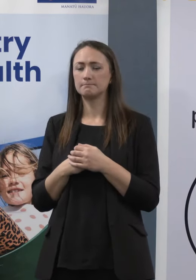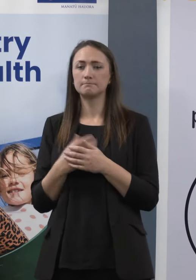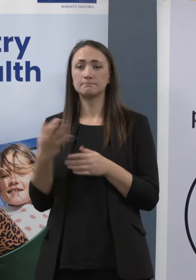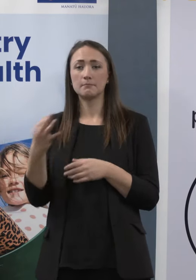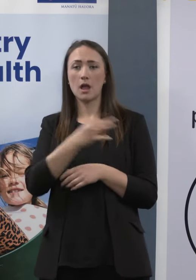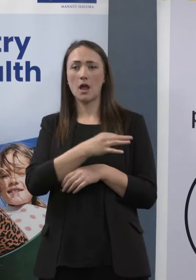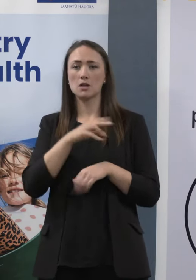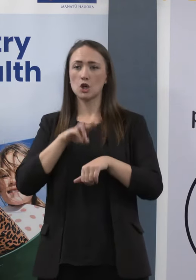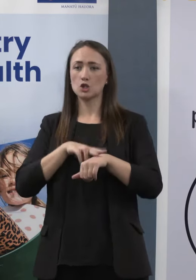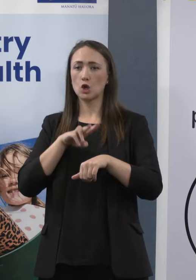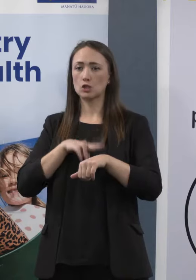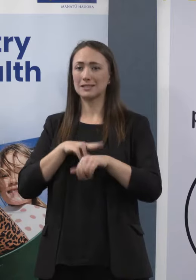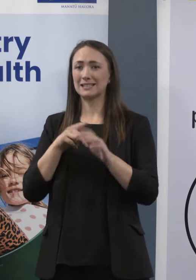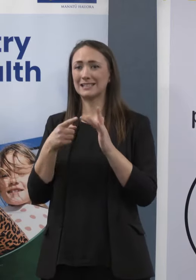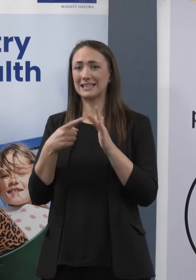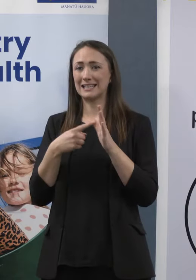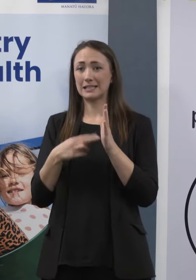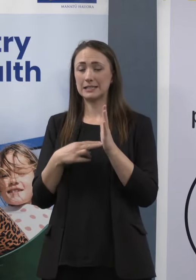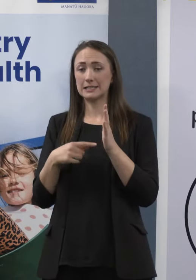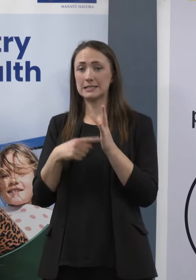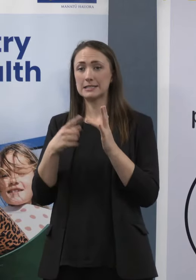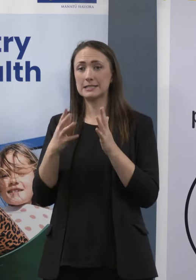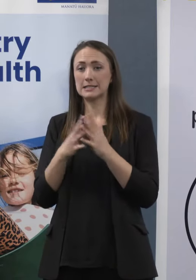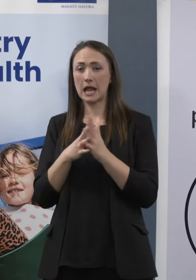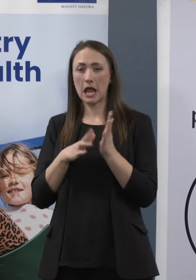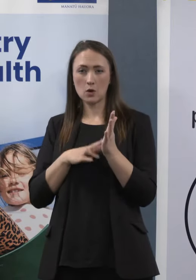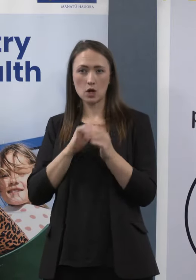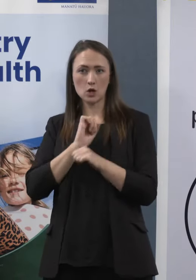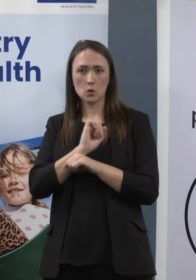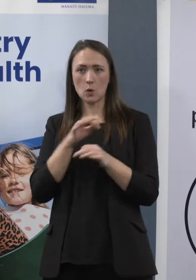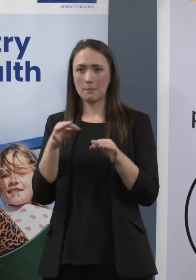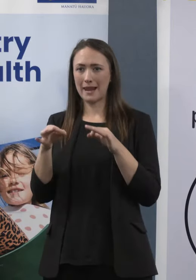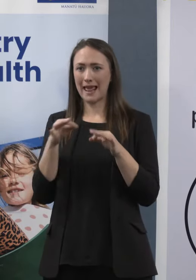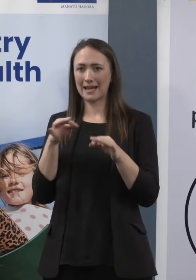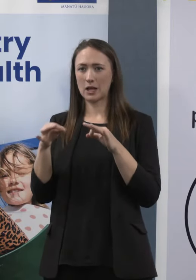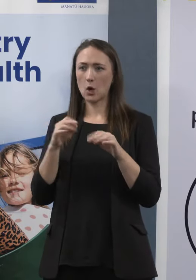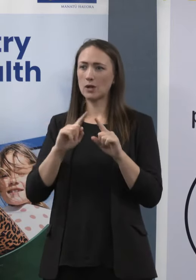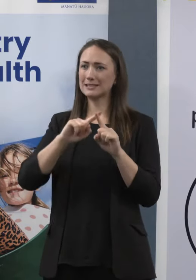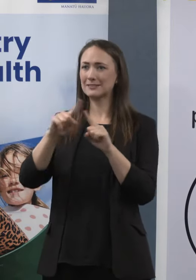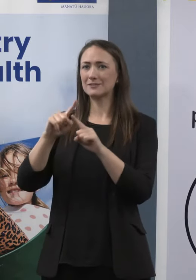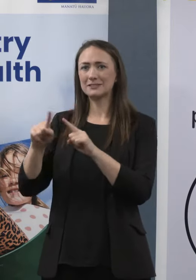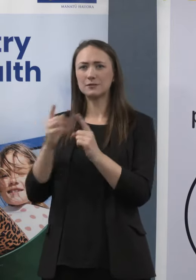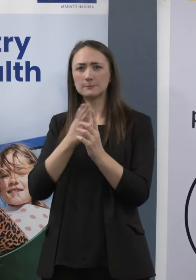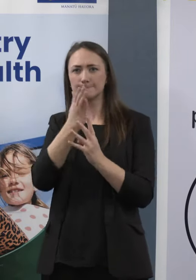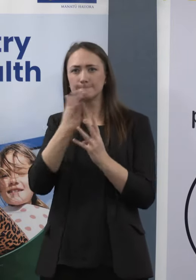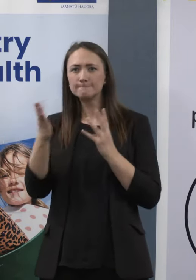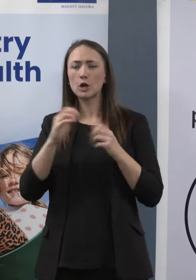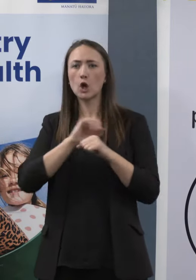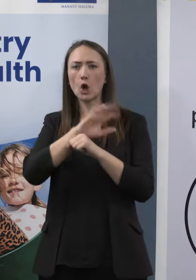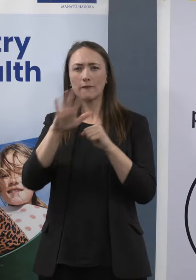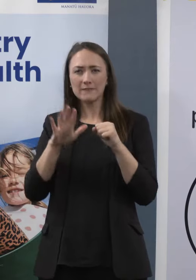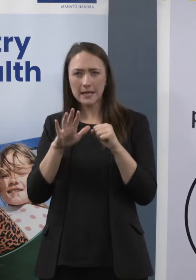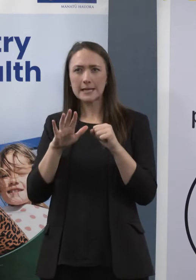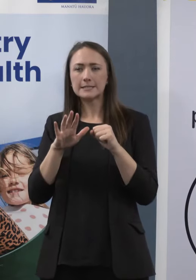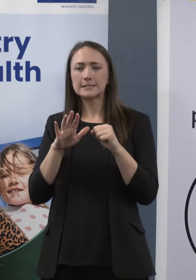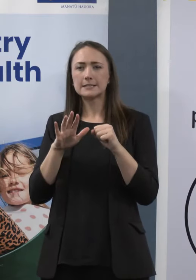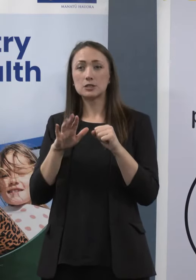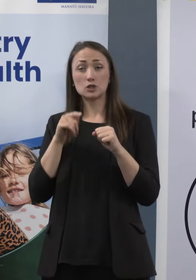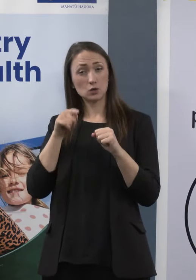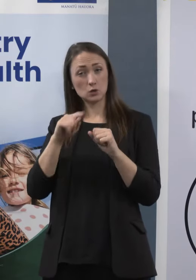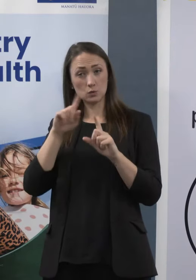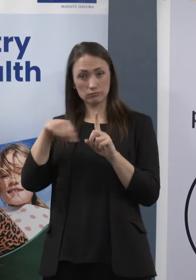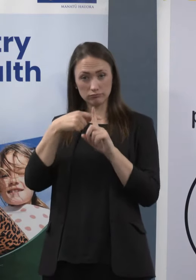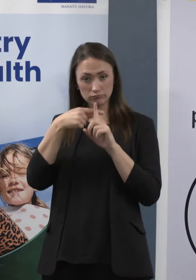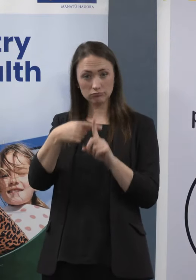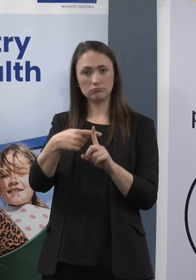the variant planning that you were doing for the Government, and did you identify any areas in particular that needed to be